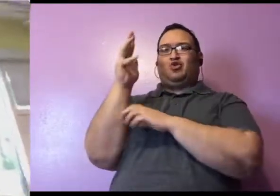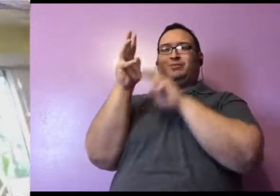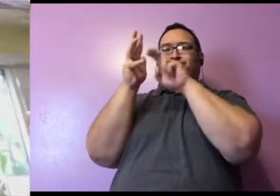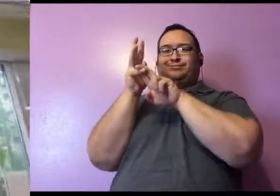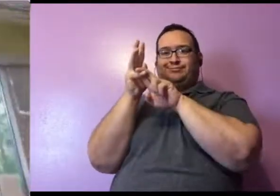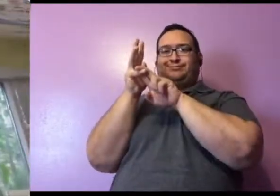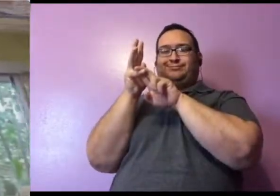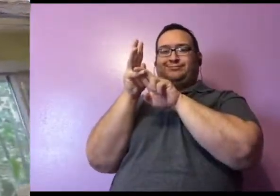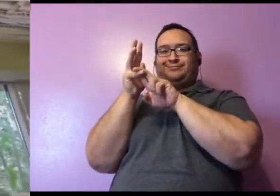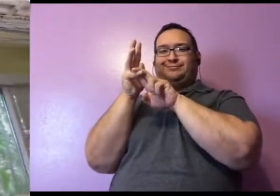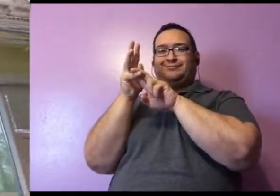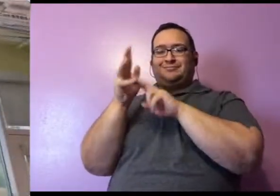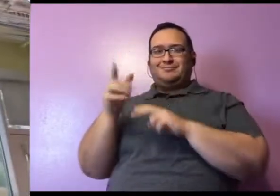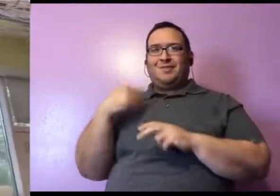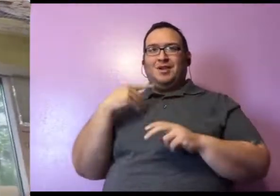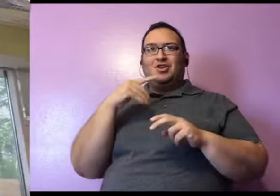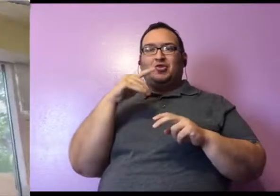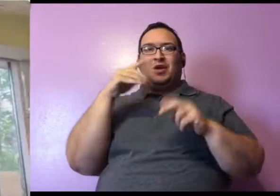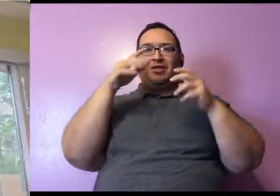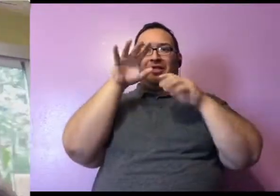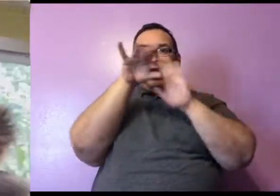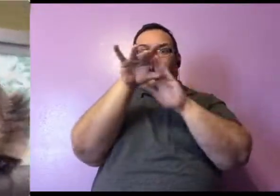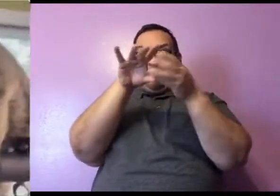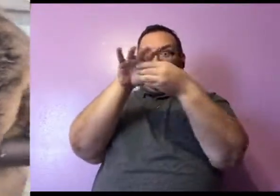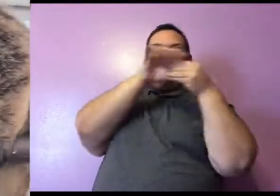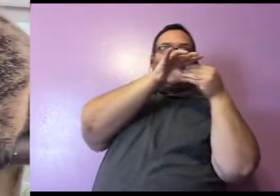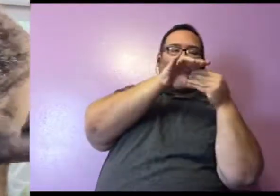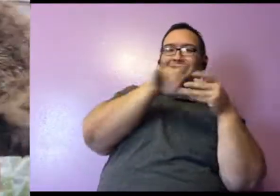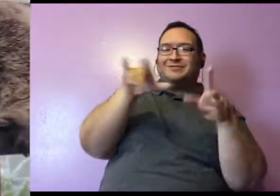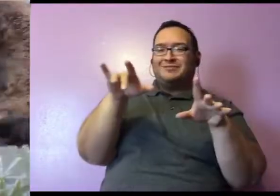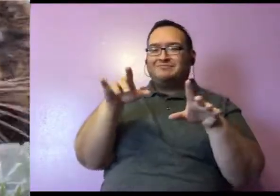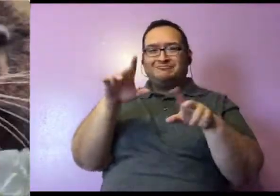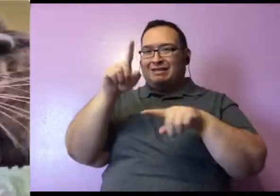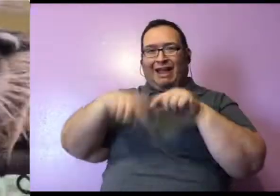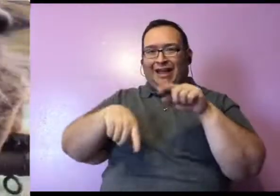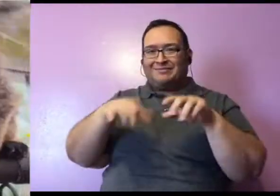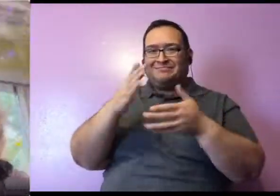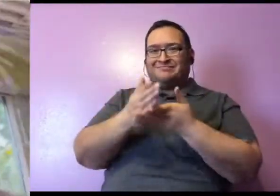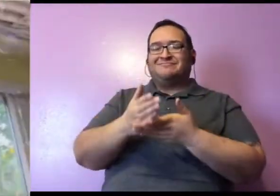Party foul, Lucille. Anyway, the whiskers help her navigate the forest where she lives.